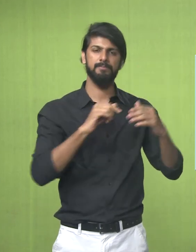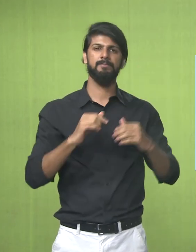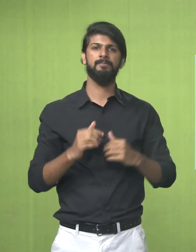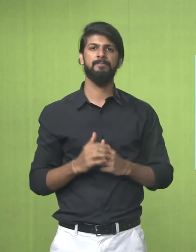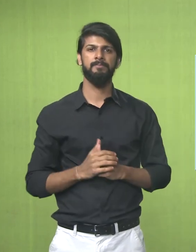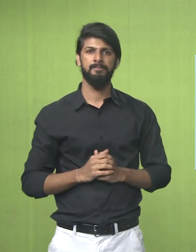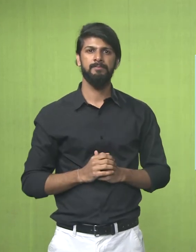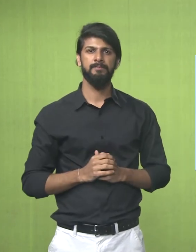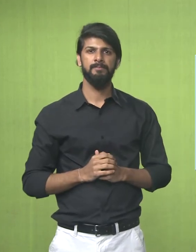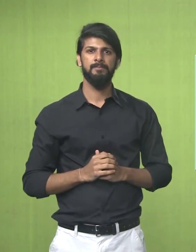bands